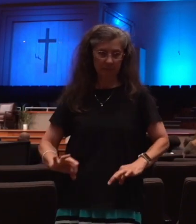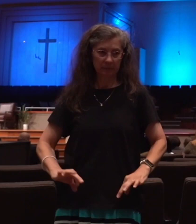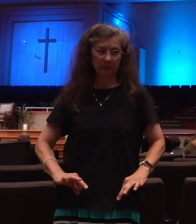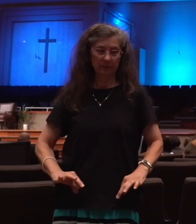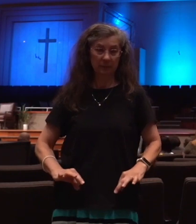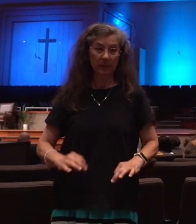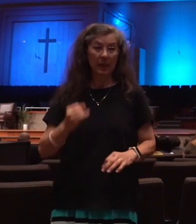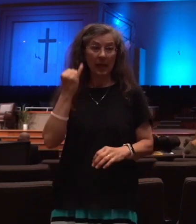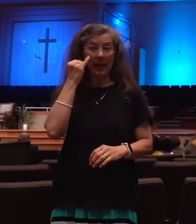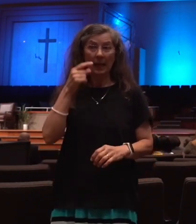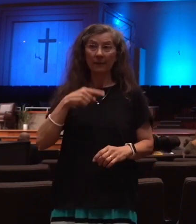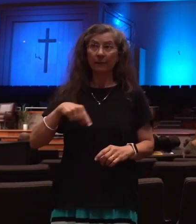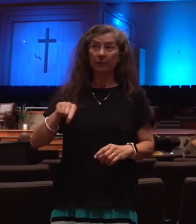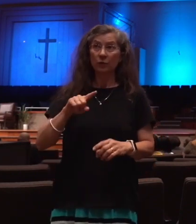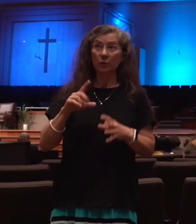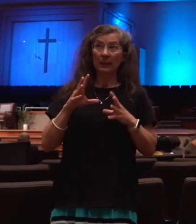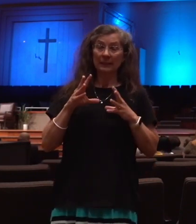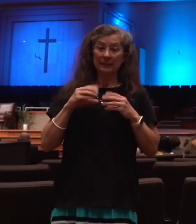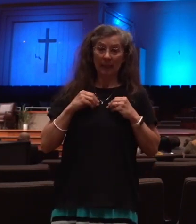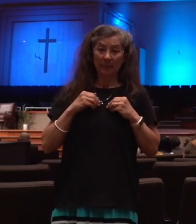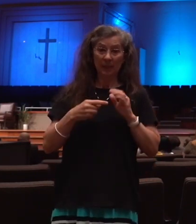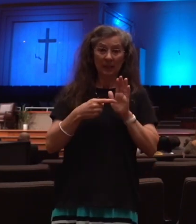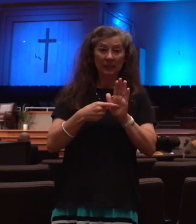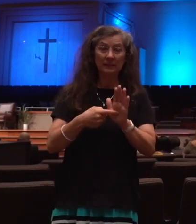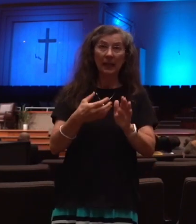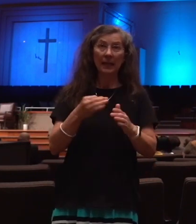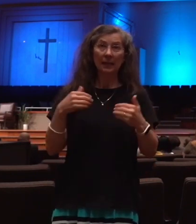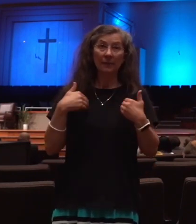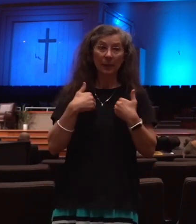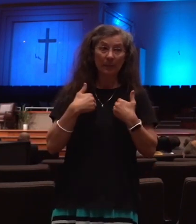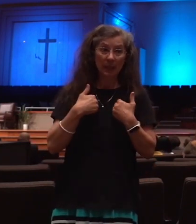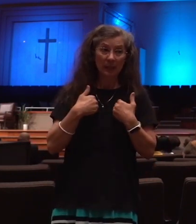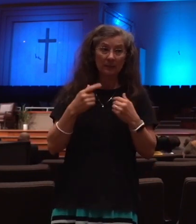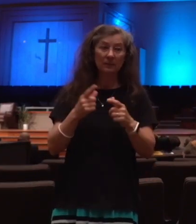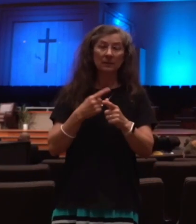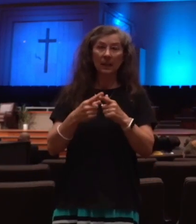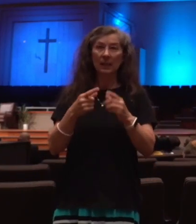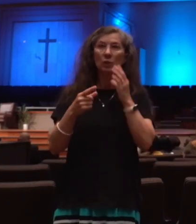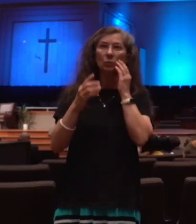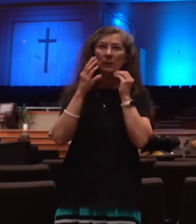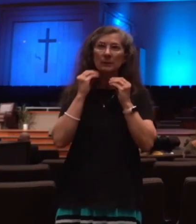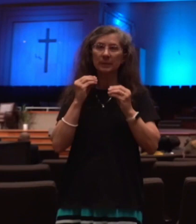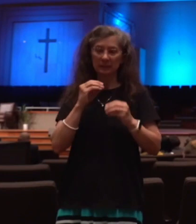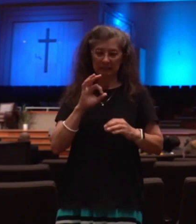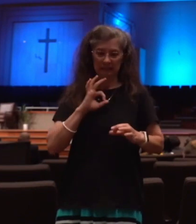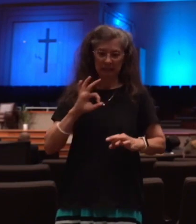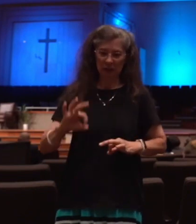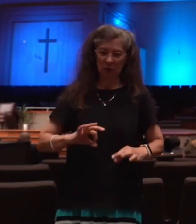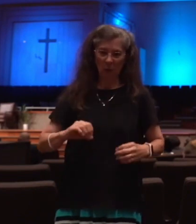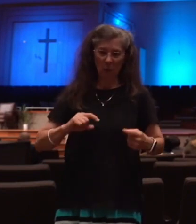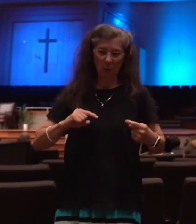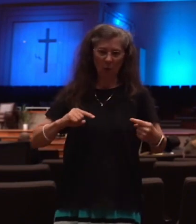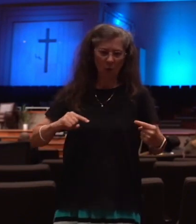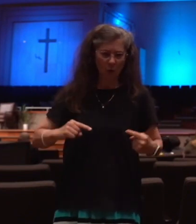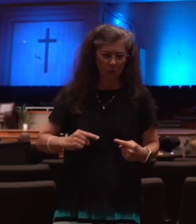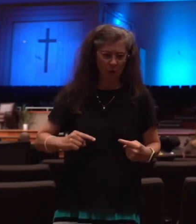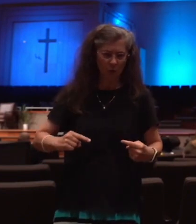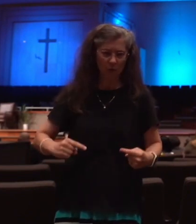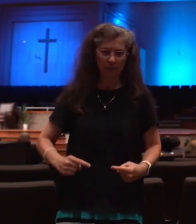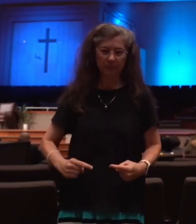who took the mark of the beast. So this is all directed straight at Satan and the Antichrist. Now this one,